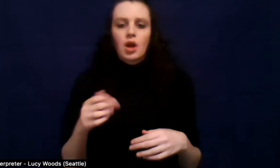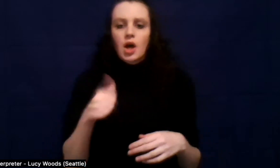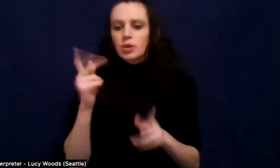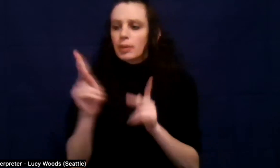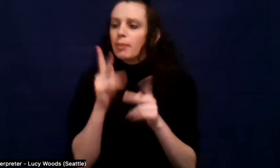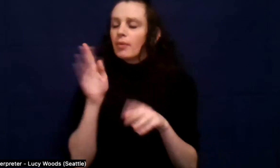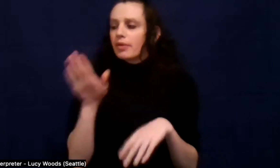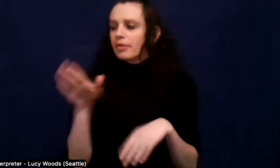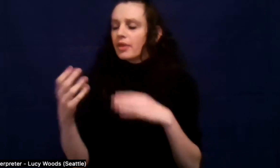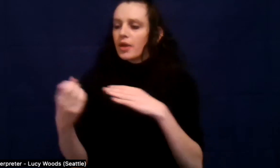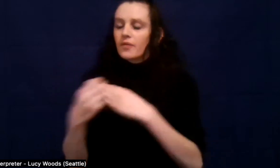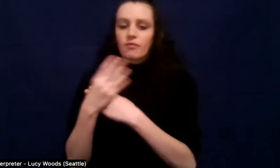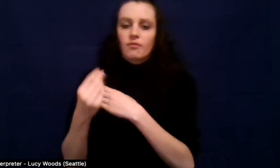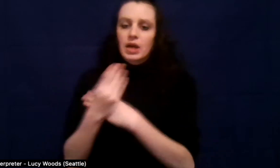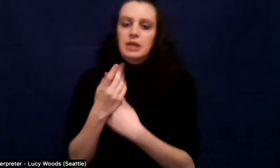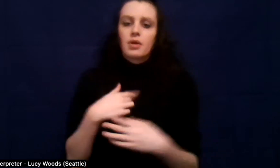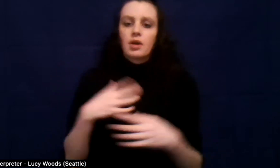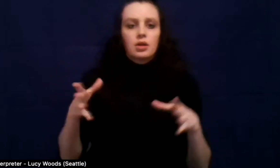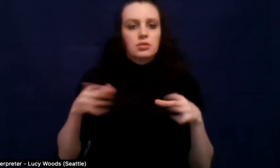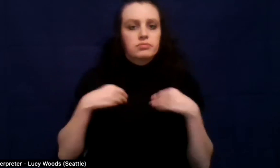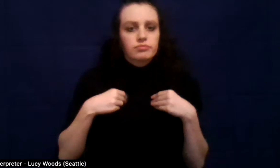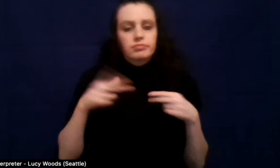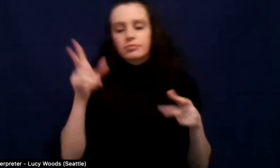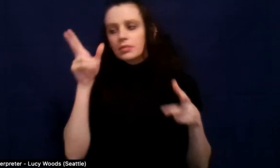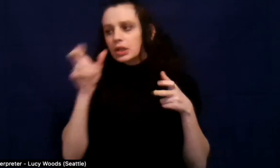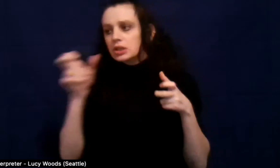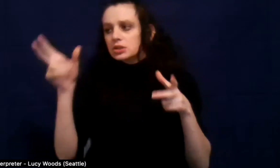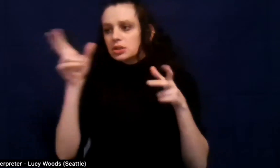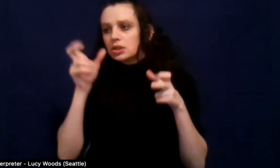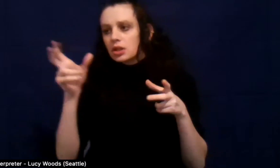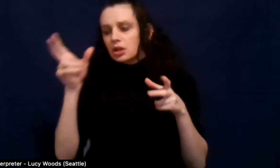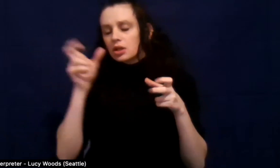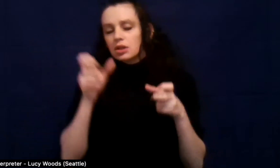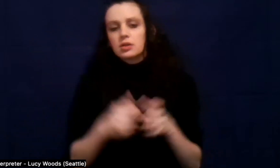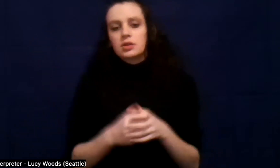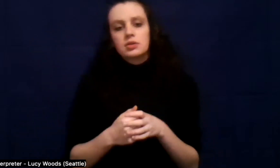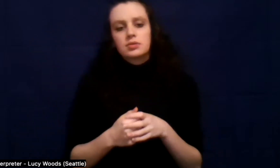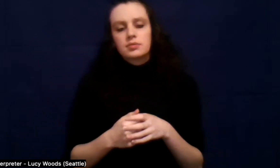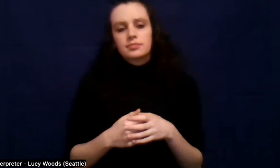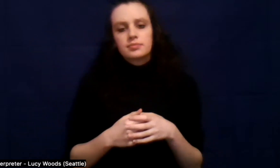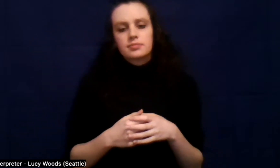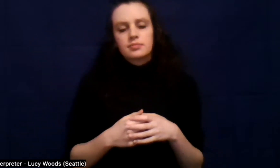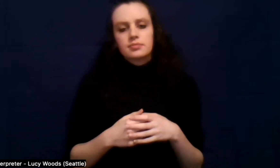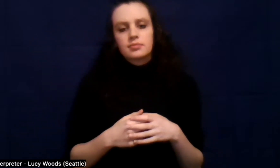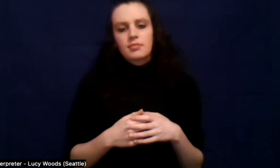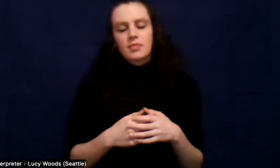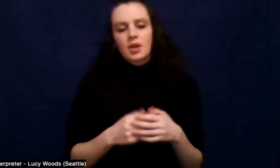um, I wasn't really paying attention to what I was doing.